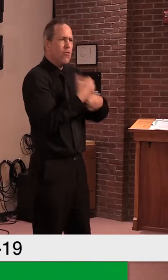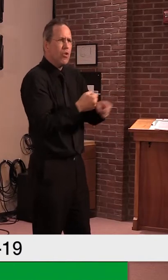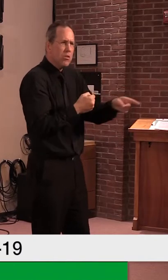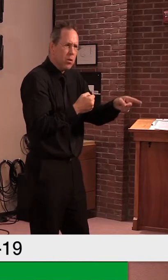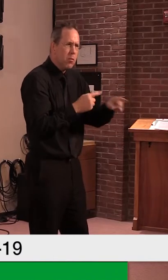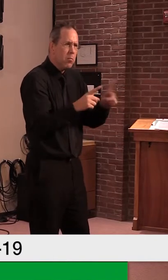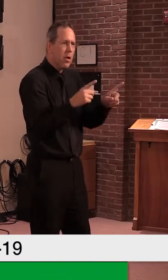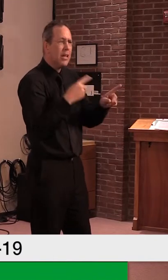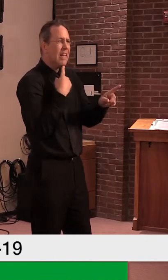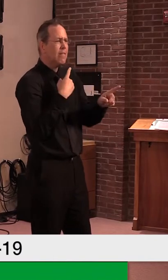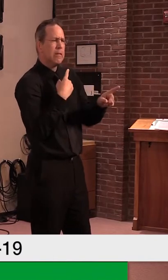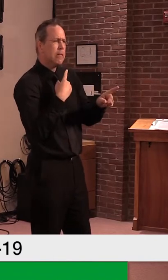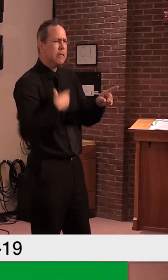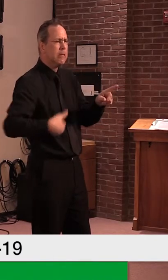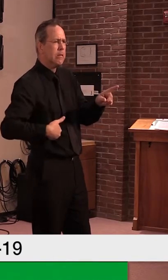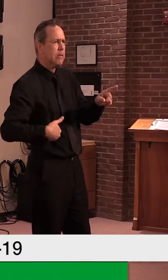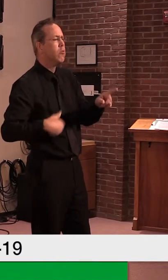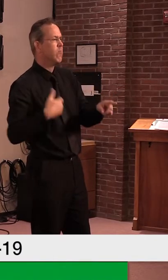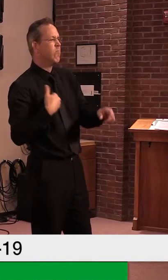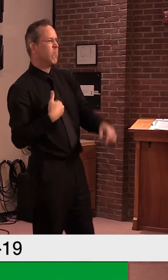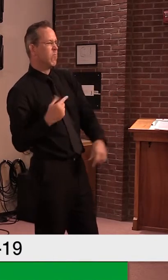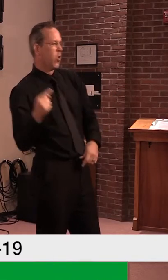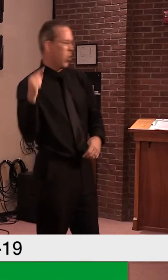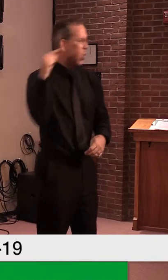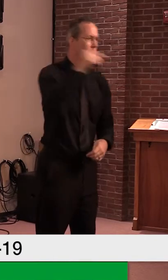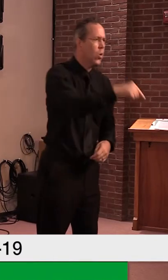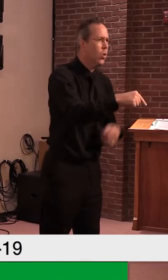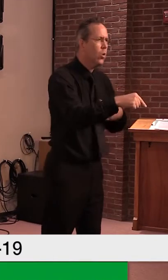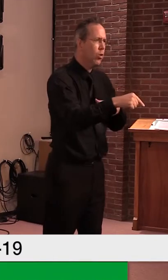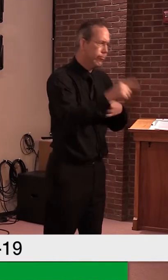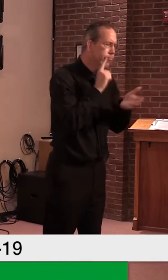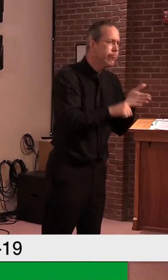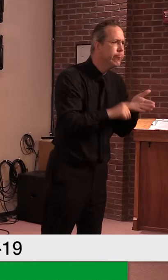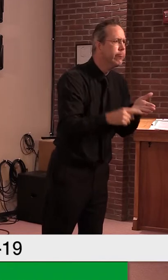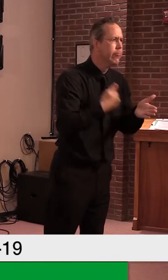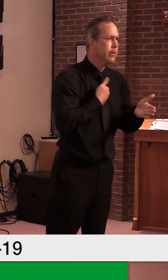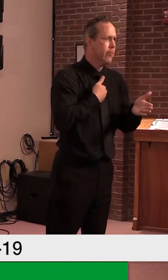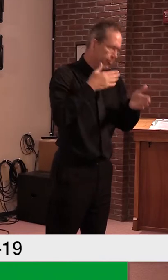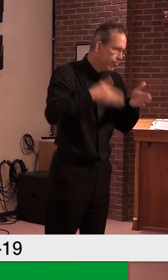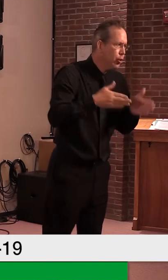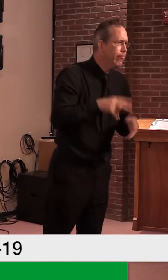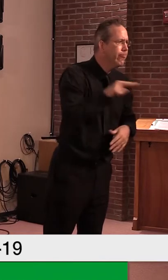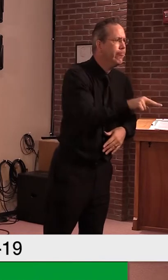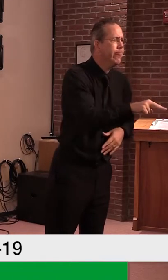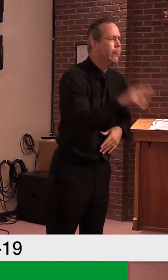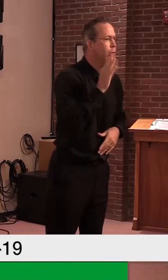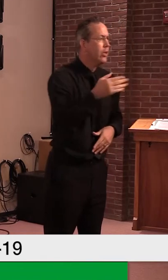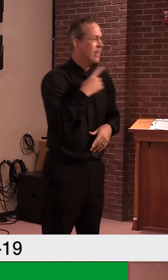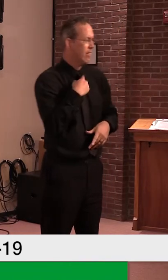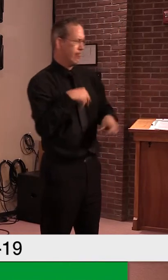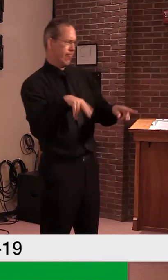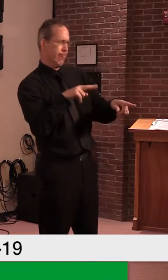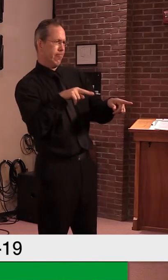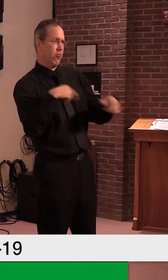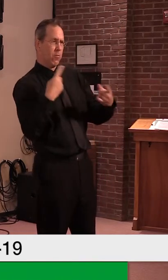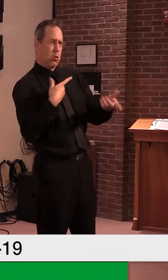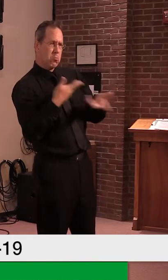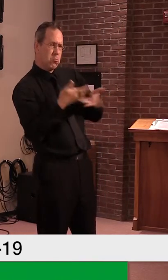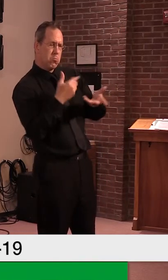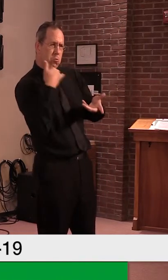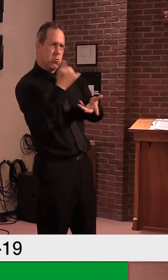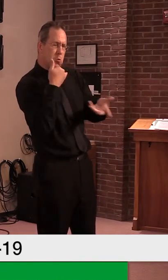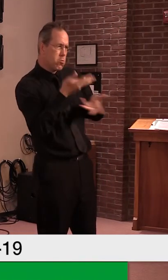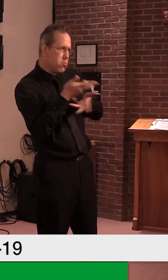I think where our concentration right now is making sure the medical resources are what needs to be really